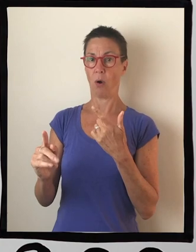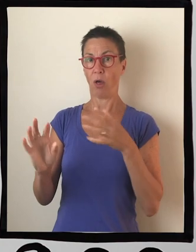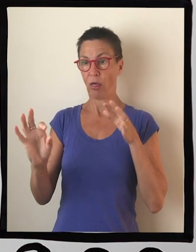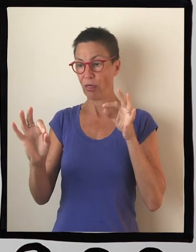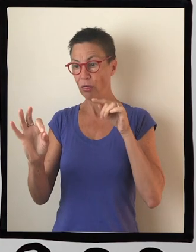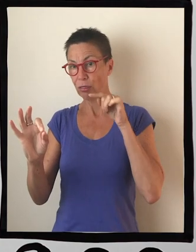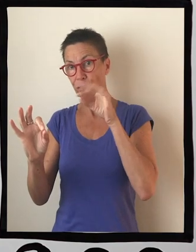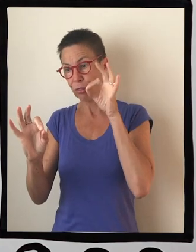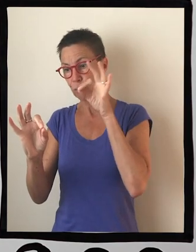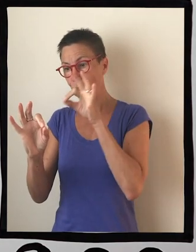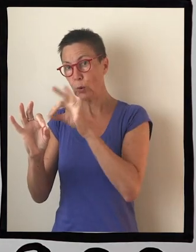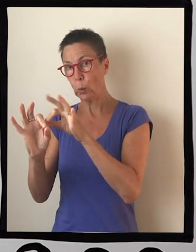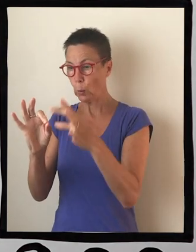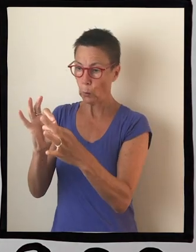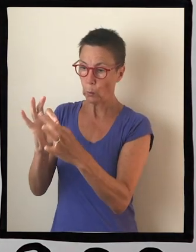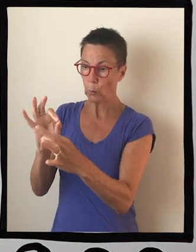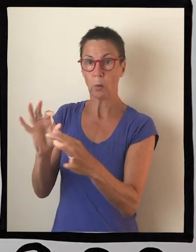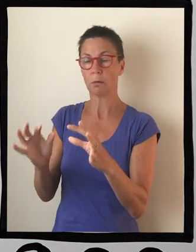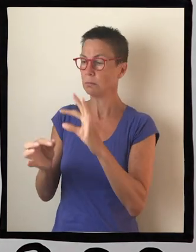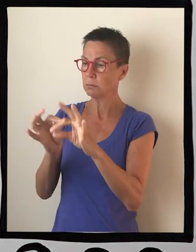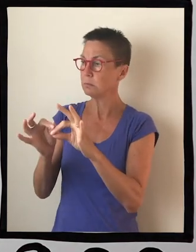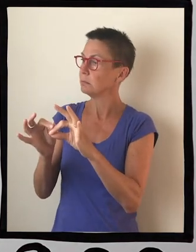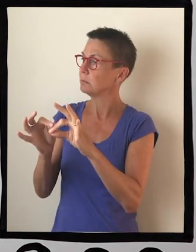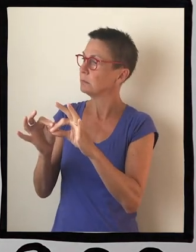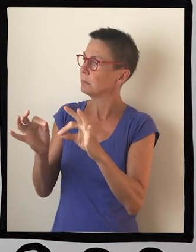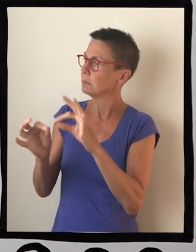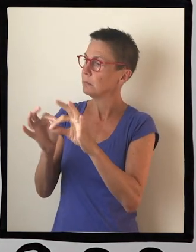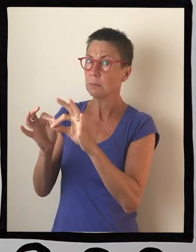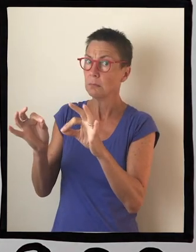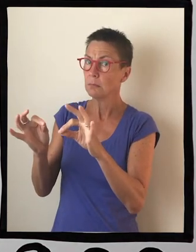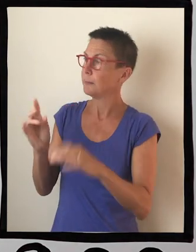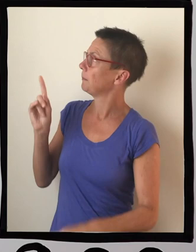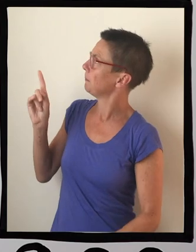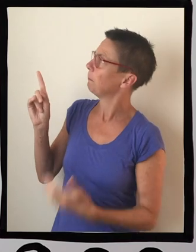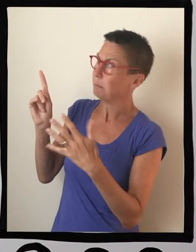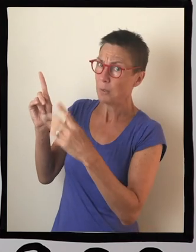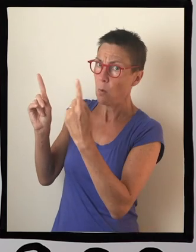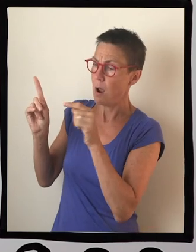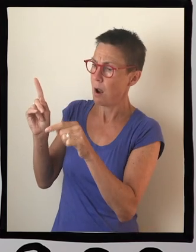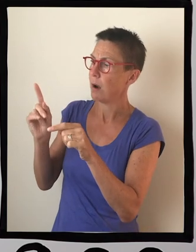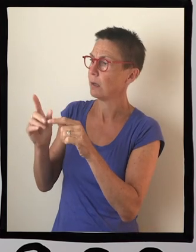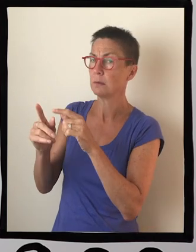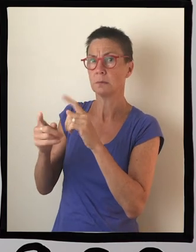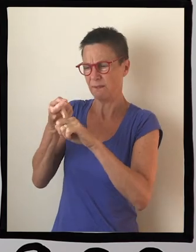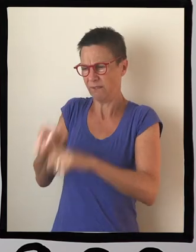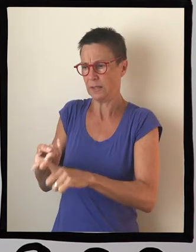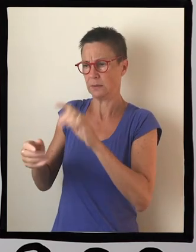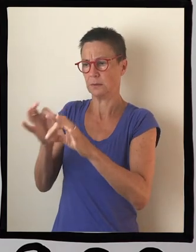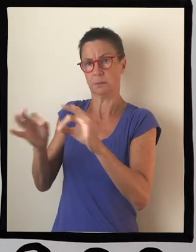the hole of Can you see I've already done one here? So put it through the hole and tie a double knot. So